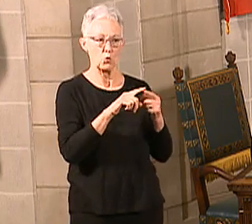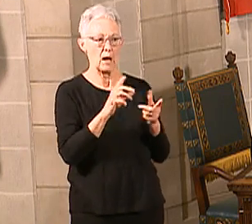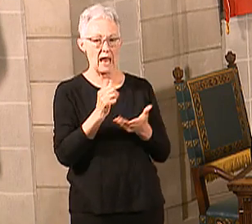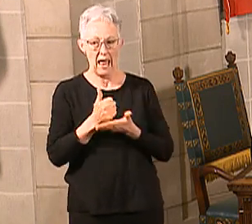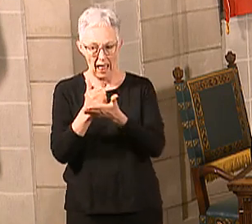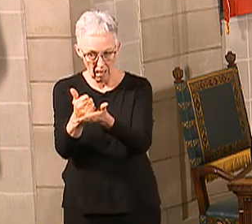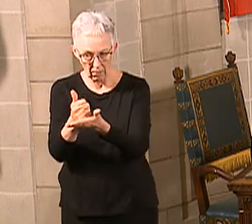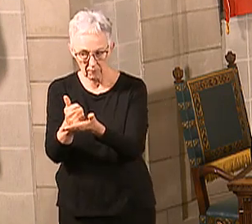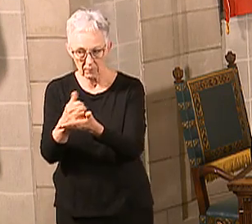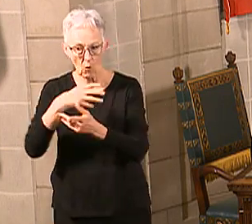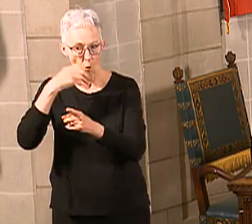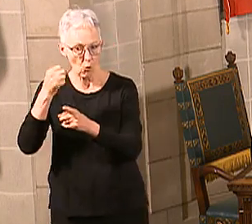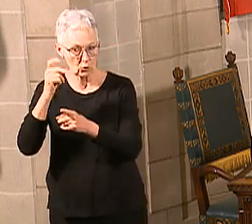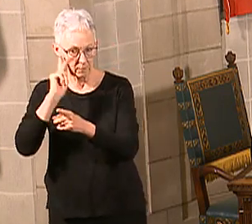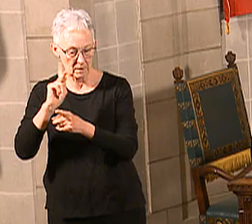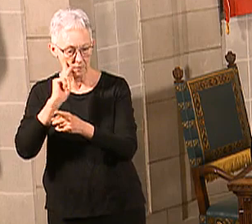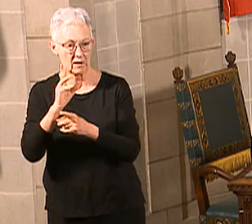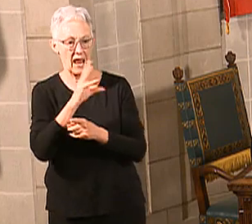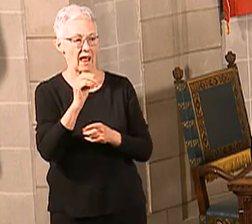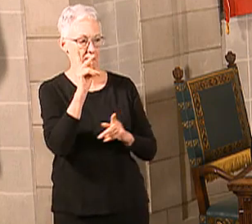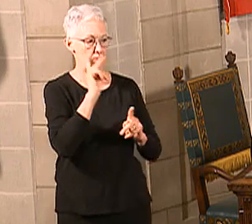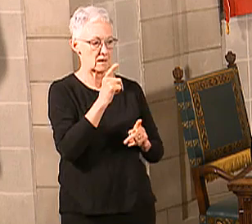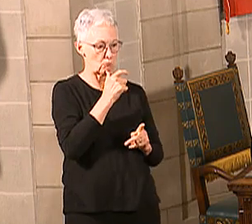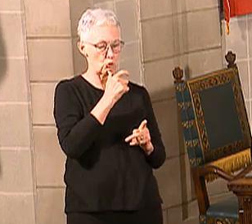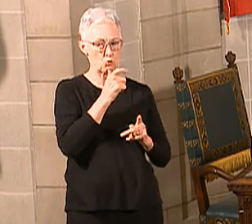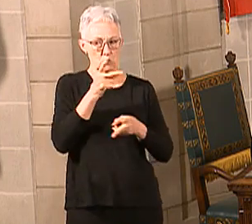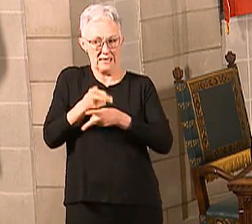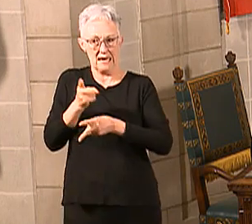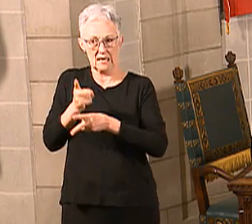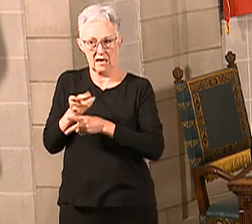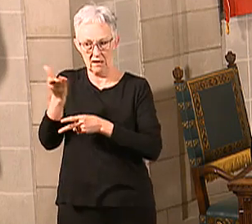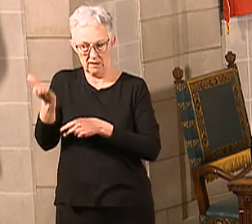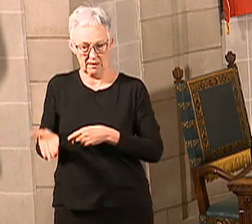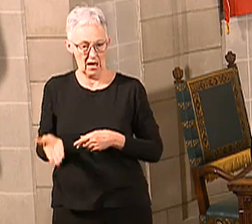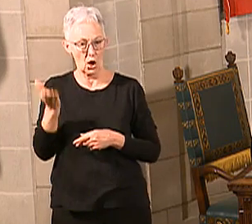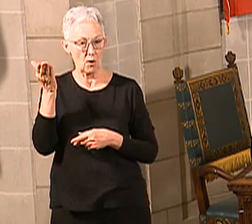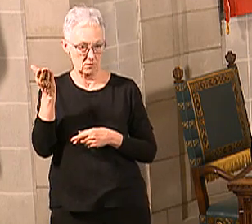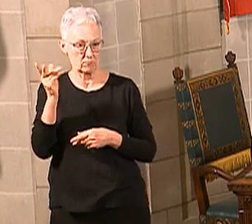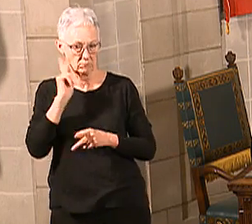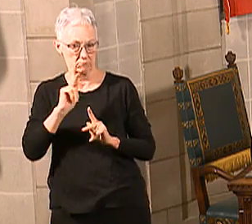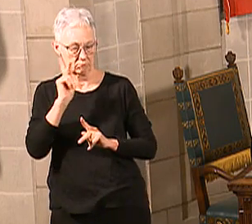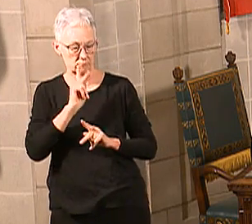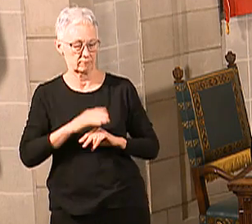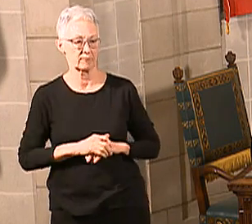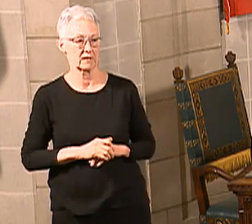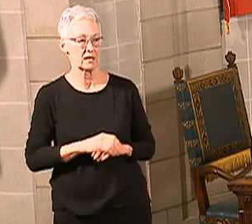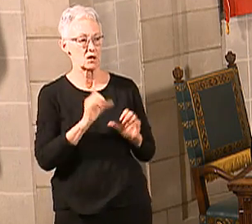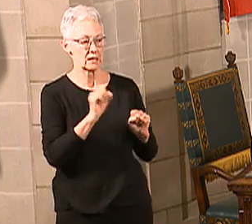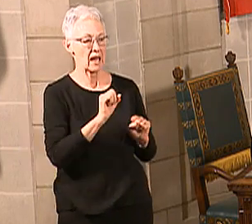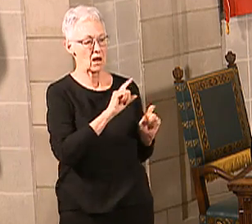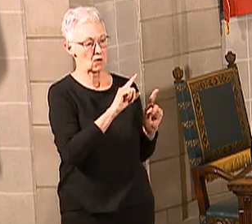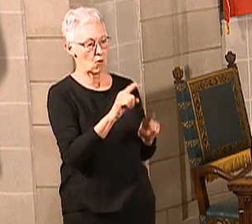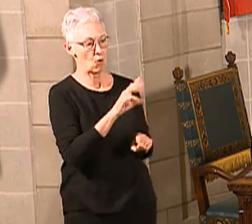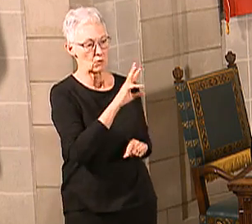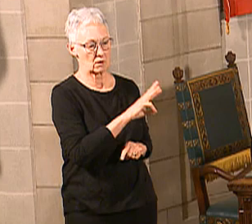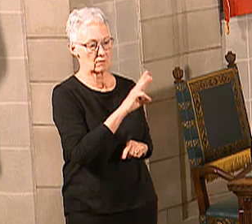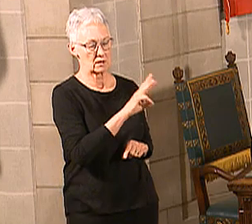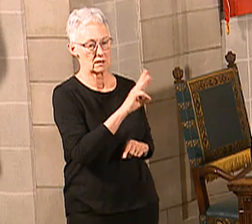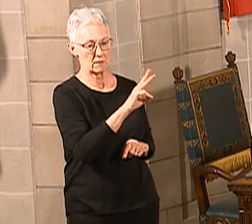themselves from the virus. You can find more information at www.arp.org slash coronavirus.